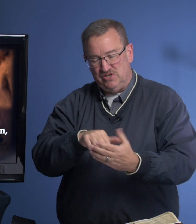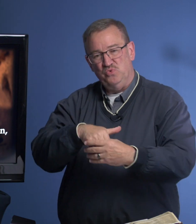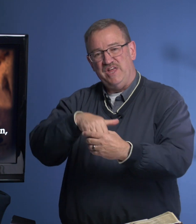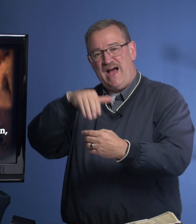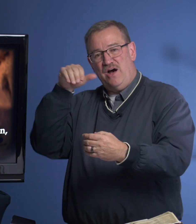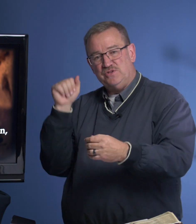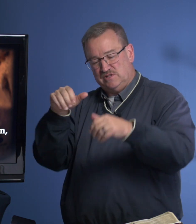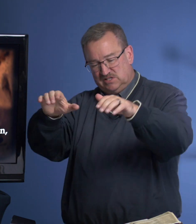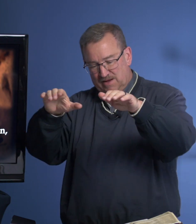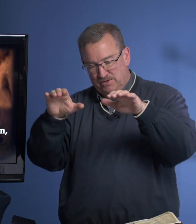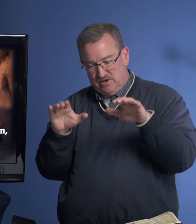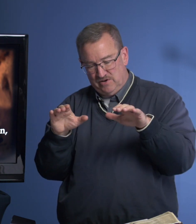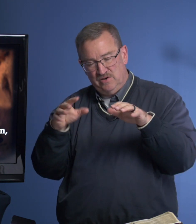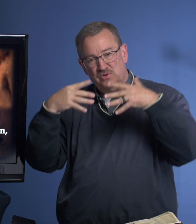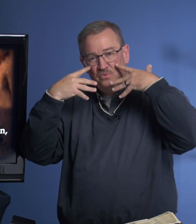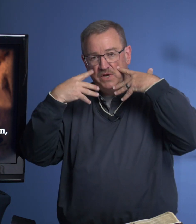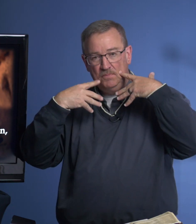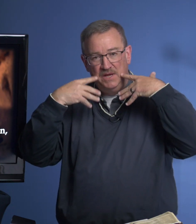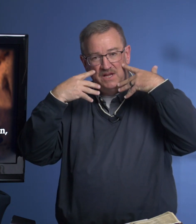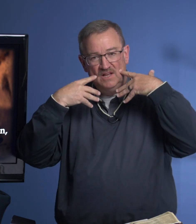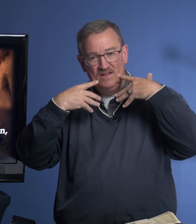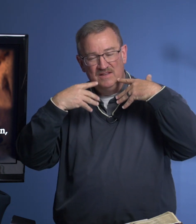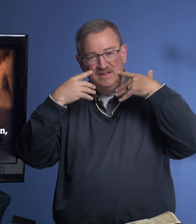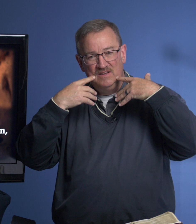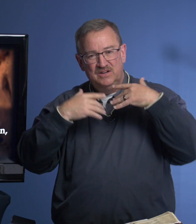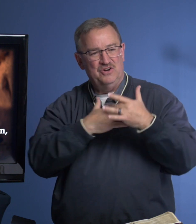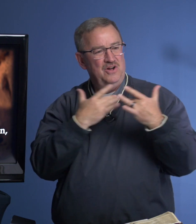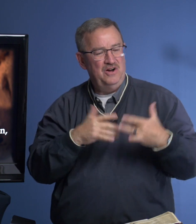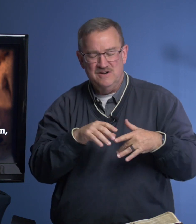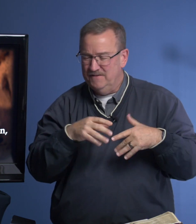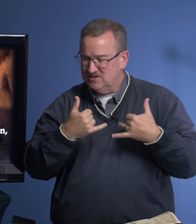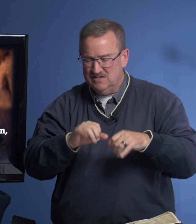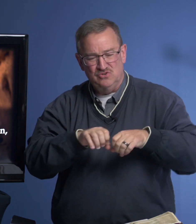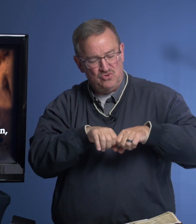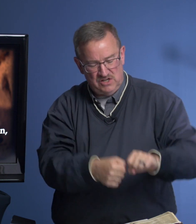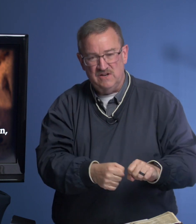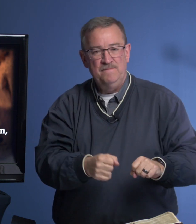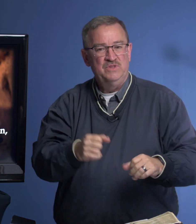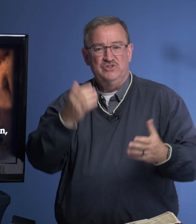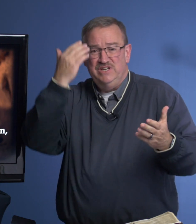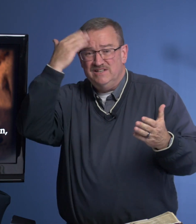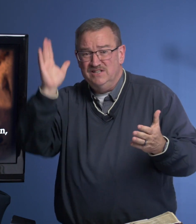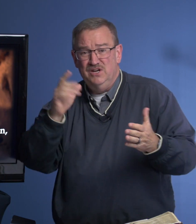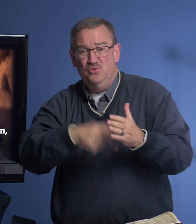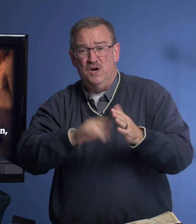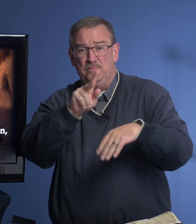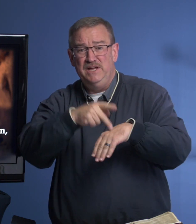without the sepulcher weeping. Her heart is still crushed. She doesn't know what Peter